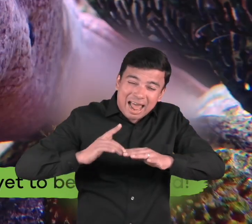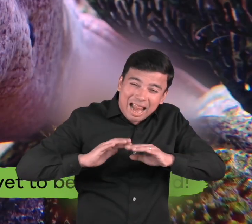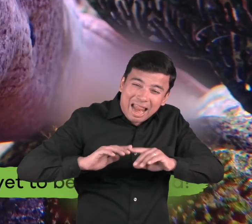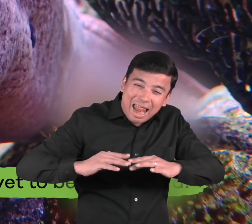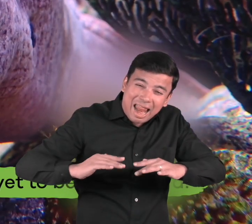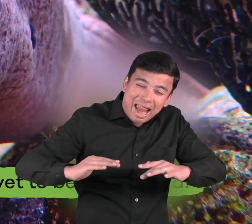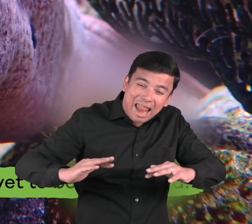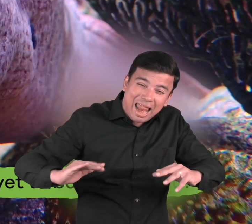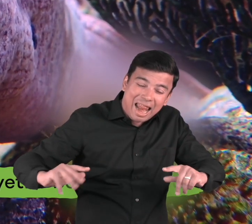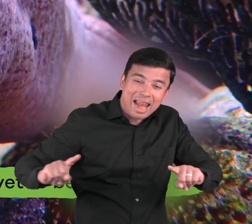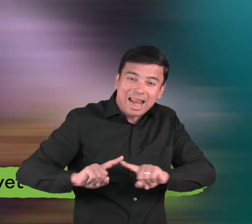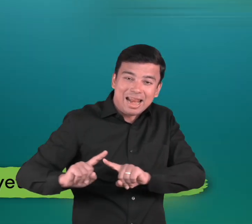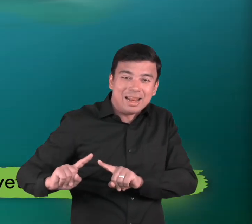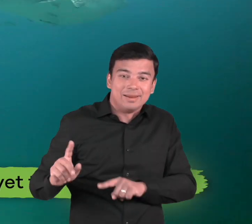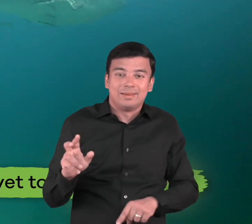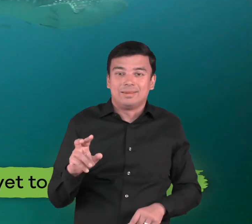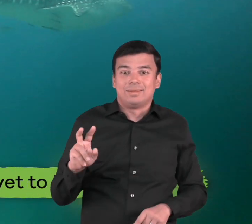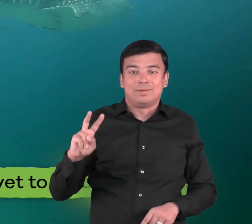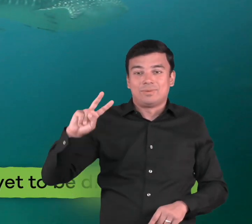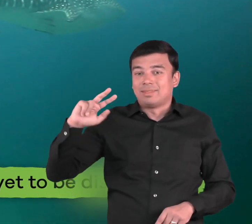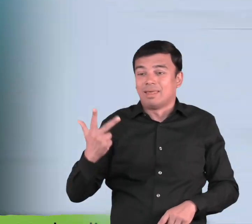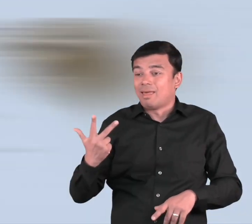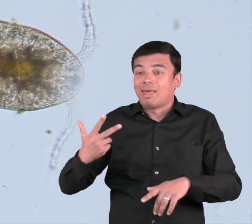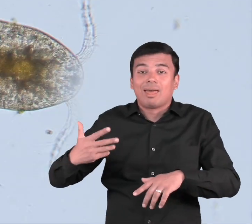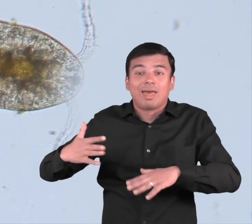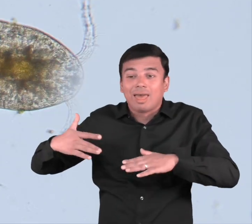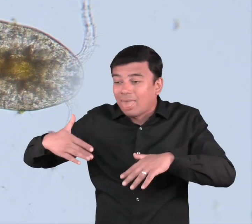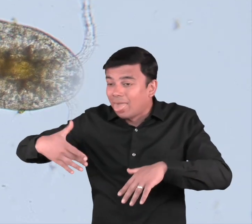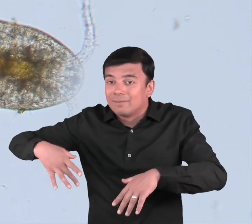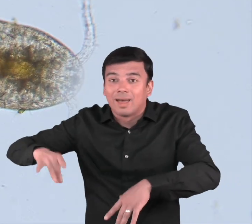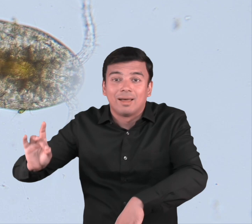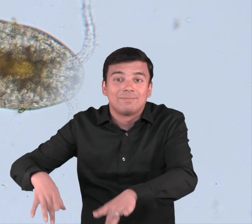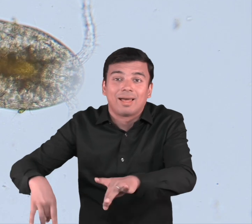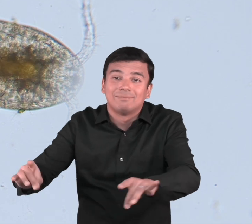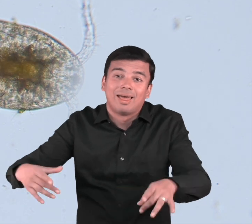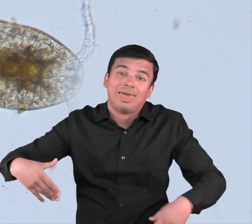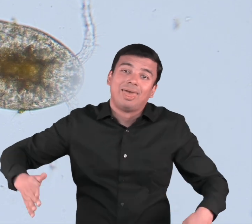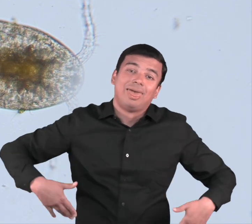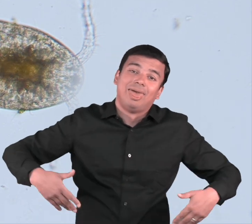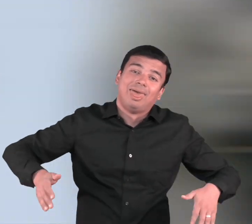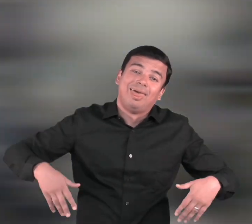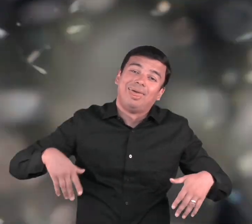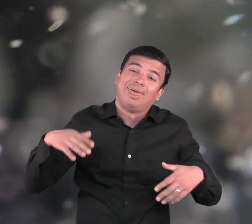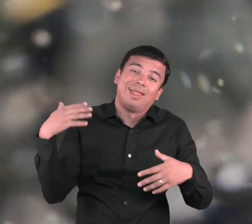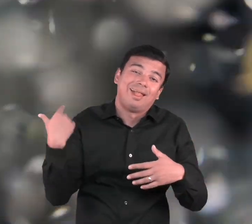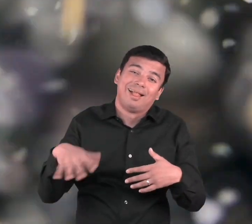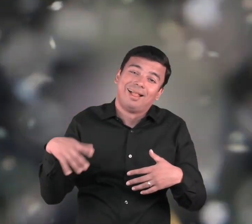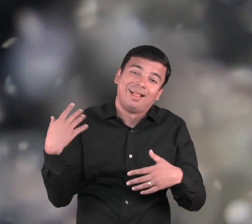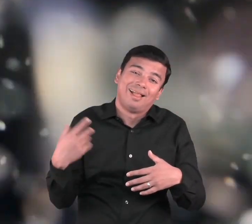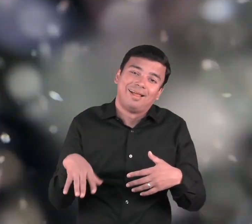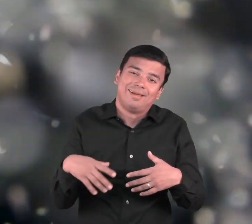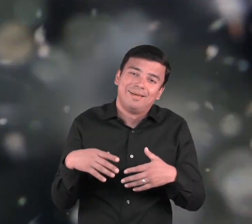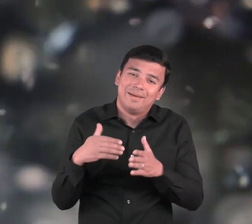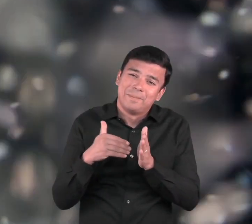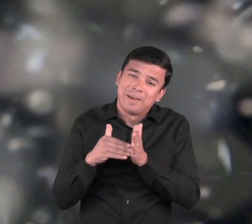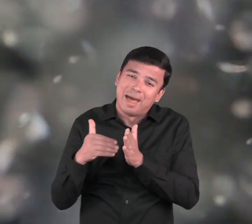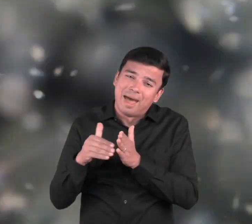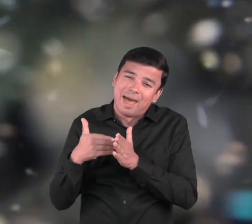species yet to be discovered. And that estimate does not include the millions of microorganisms